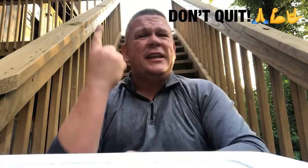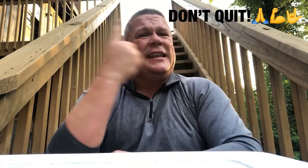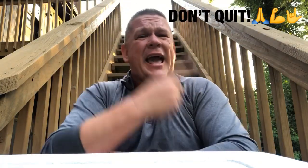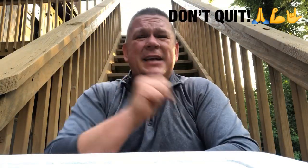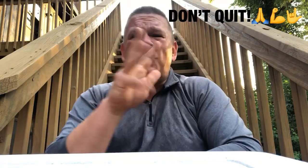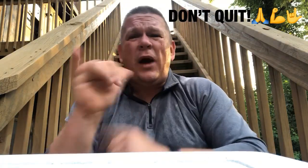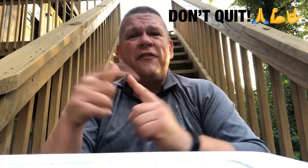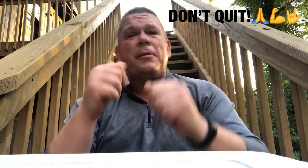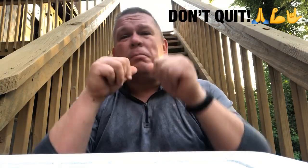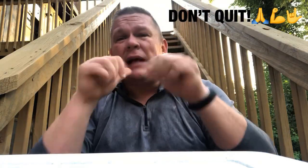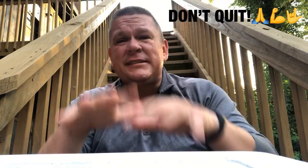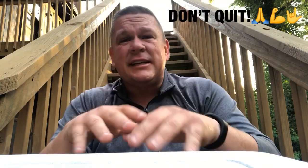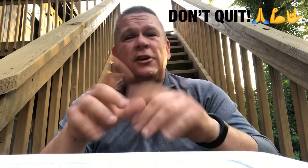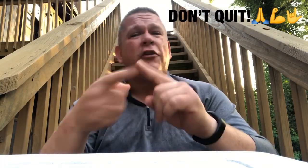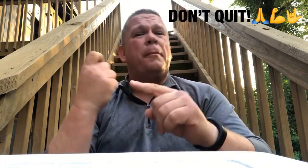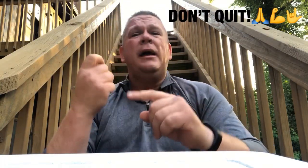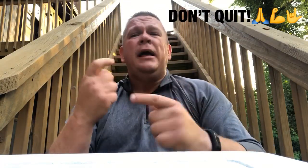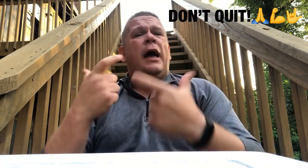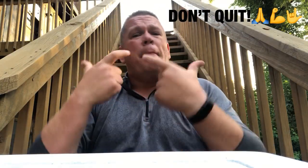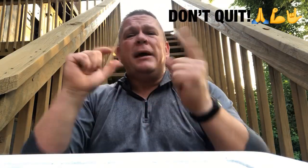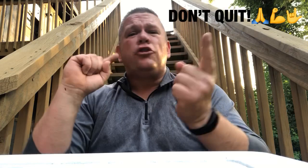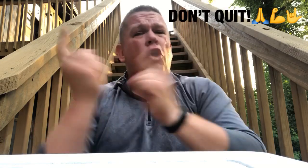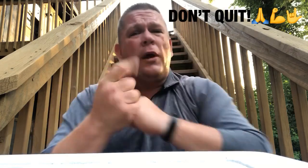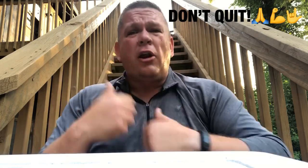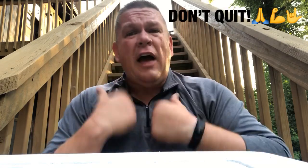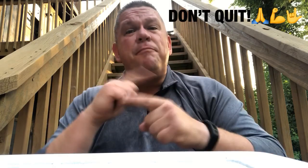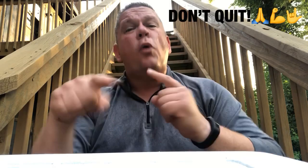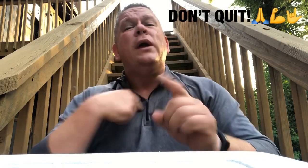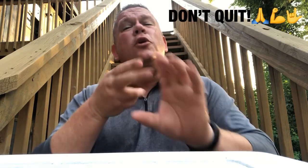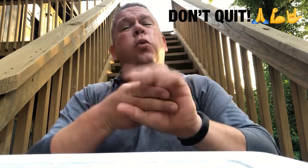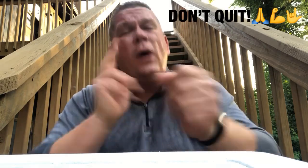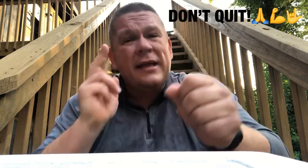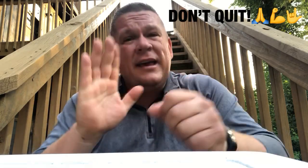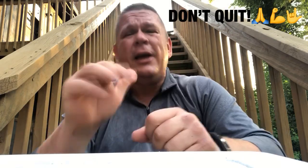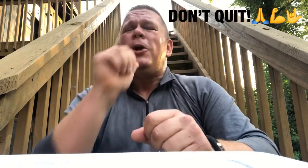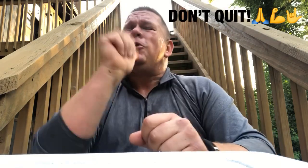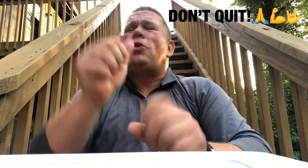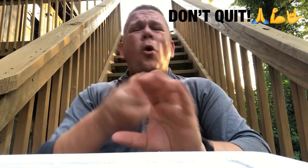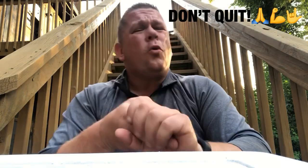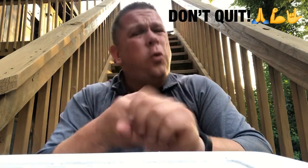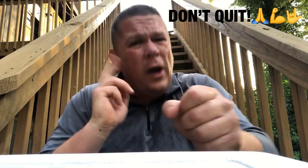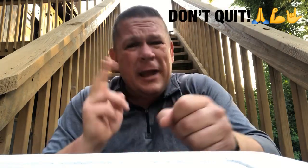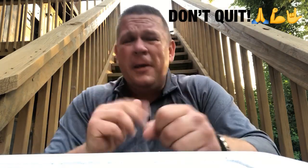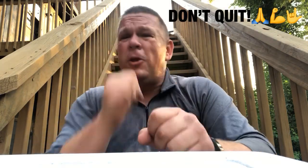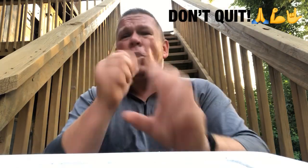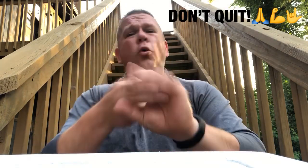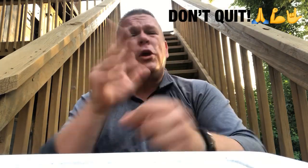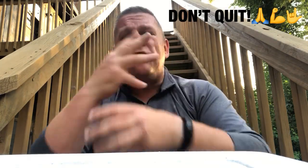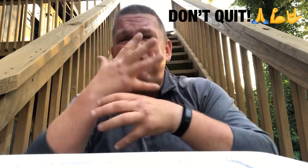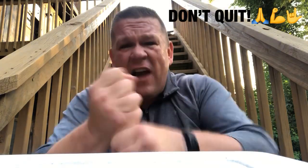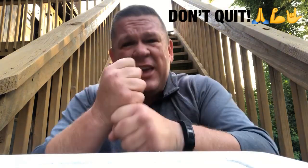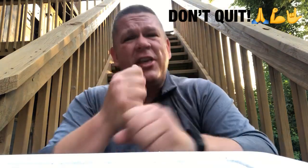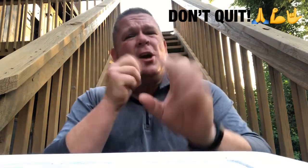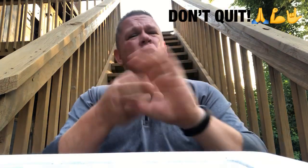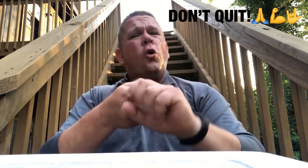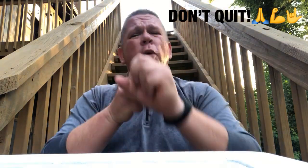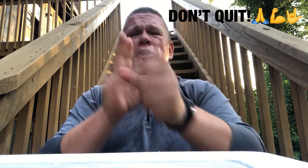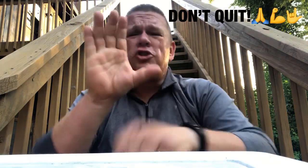days away from the blessings from a big turnaround in our life but we quit don't quit don't quit your faith don't quit your